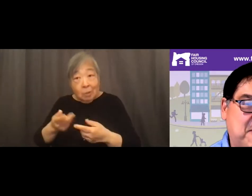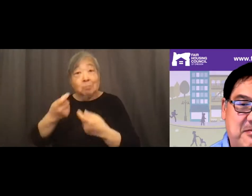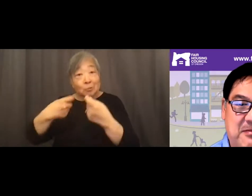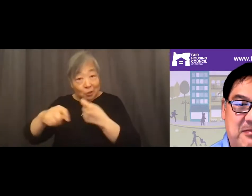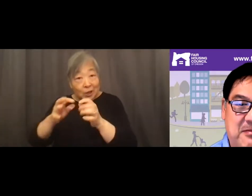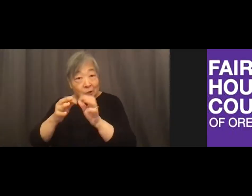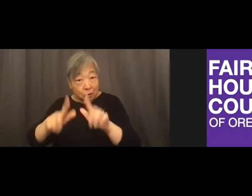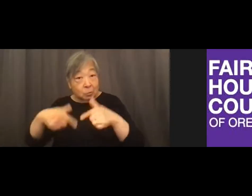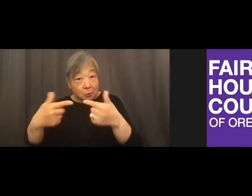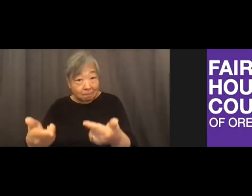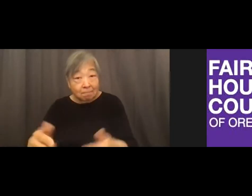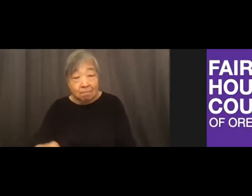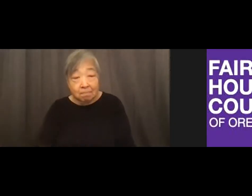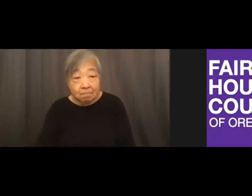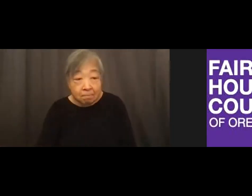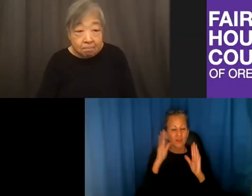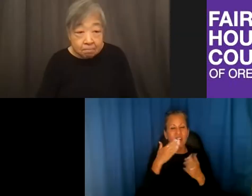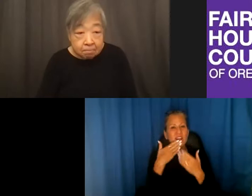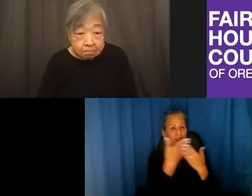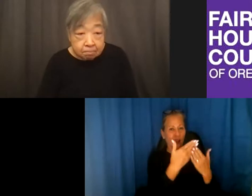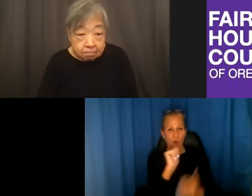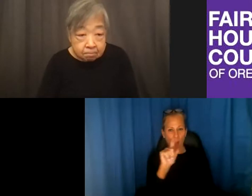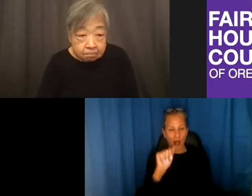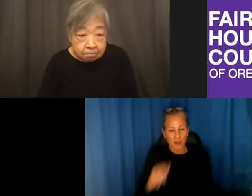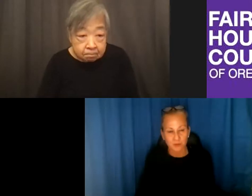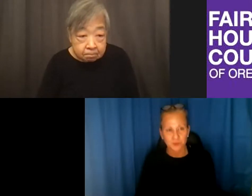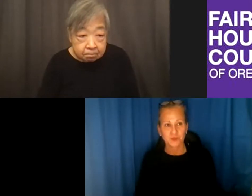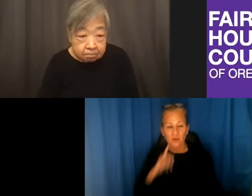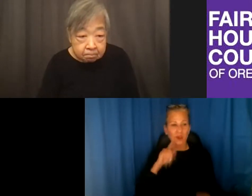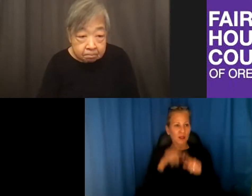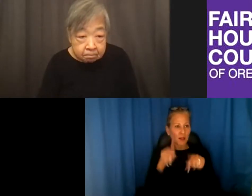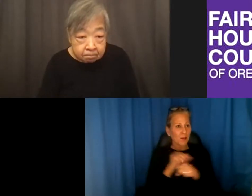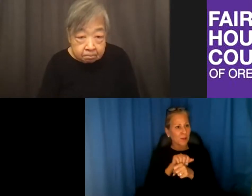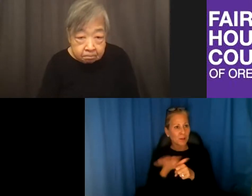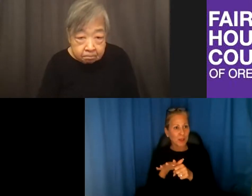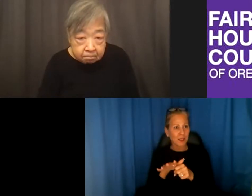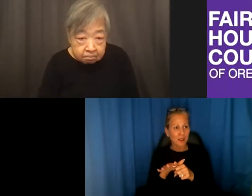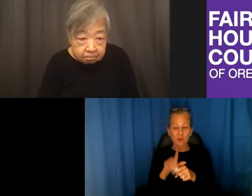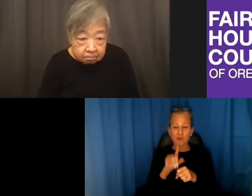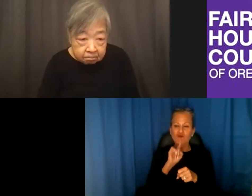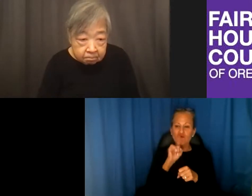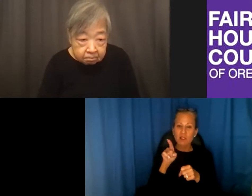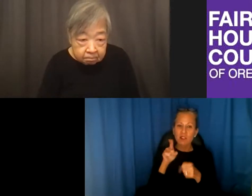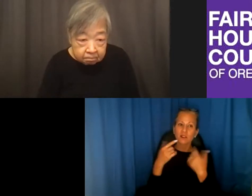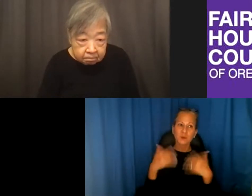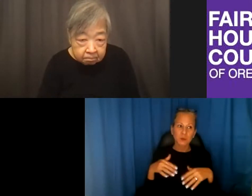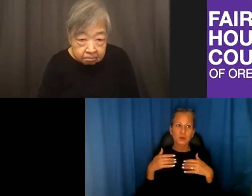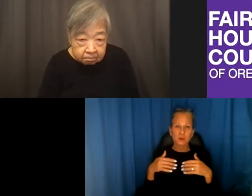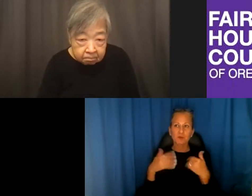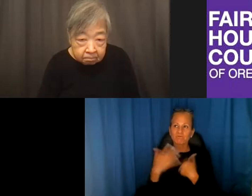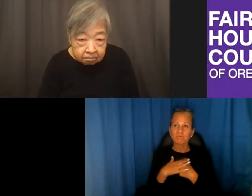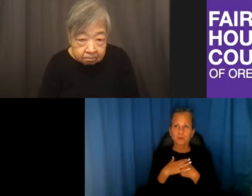Thank you, Alan. Um, so, you know, uh, the pandemic, um, really in many respects has,